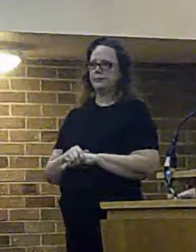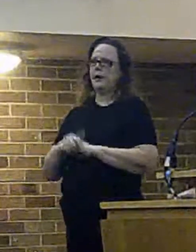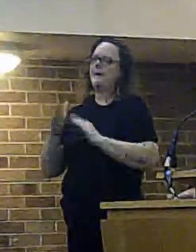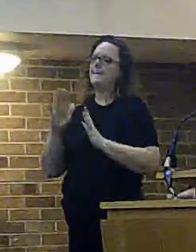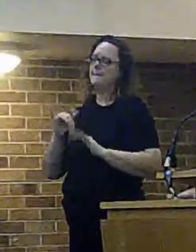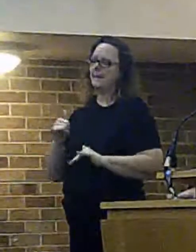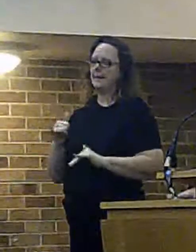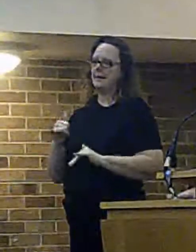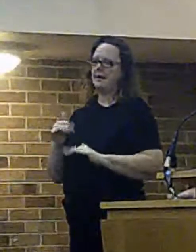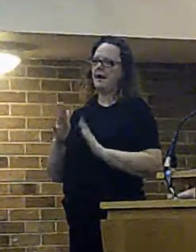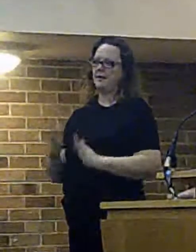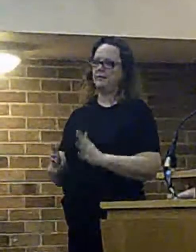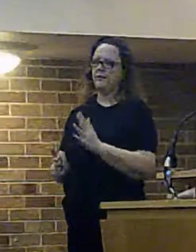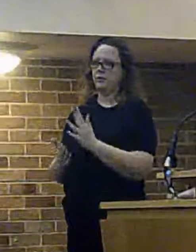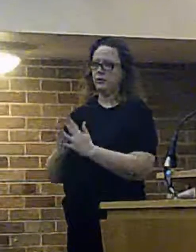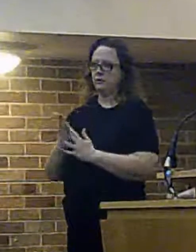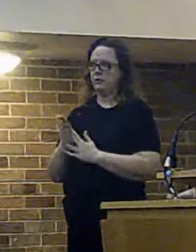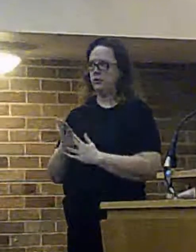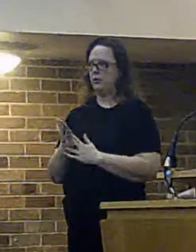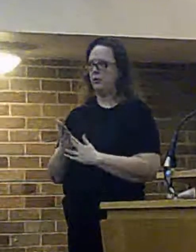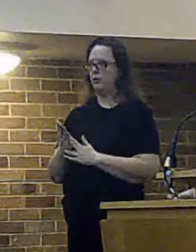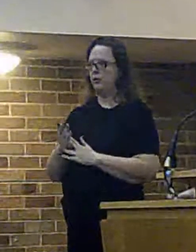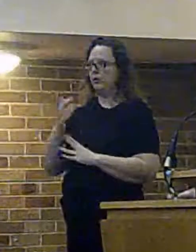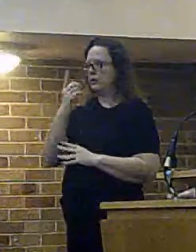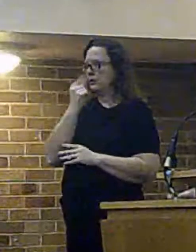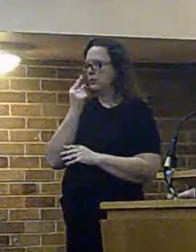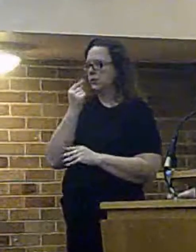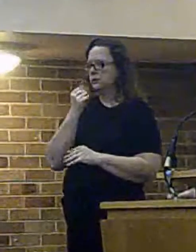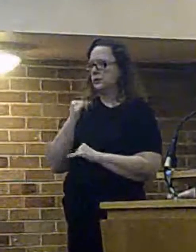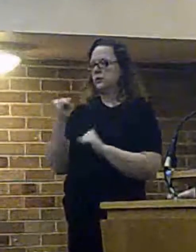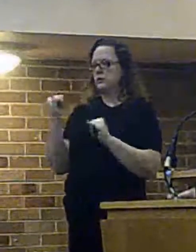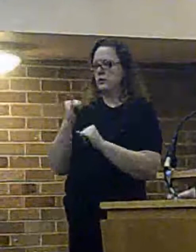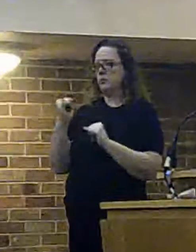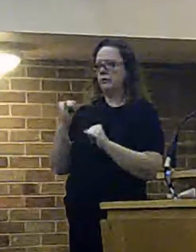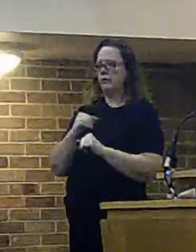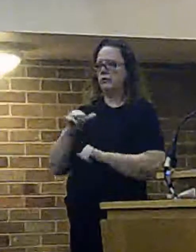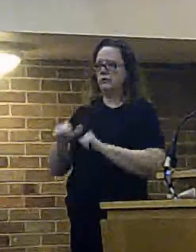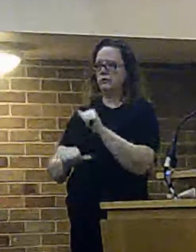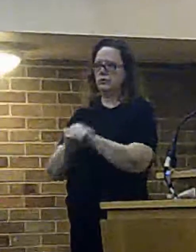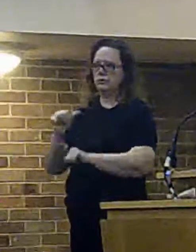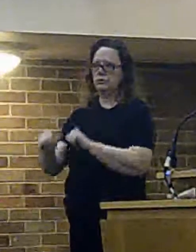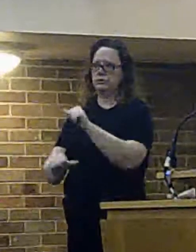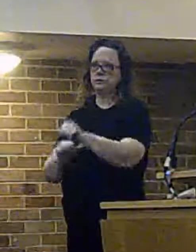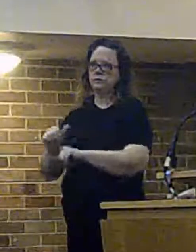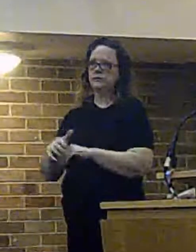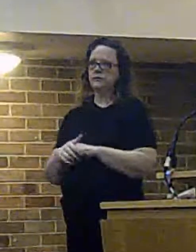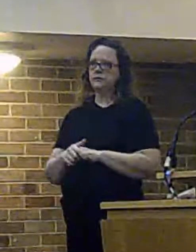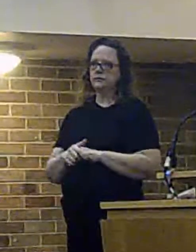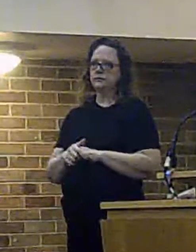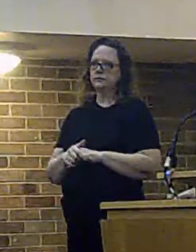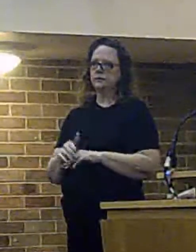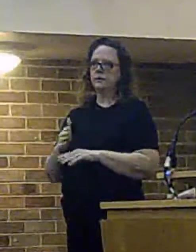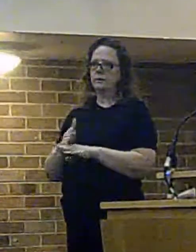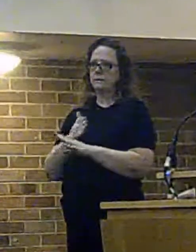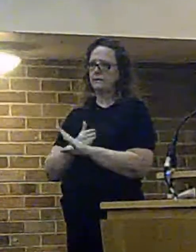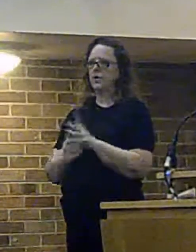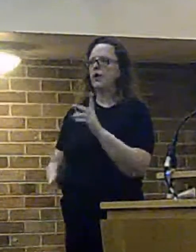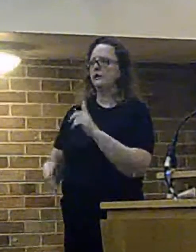to go through what could be a potentially torturous process before we can get to that point